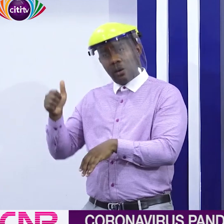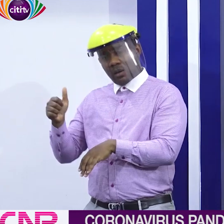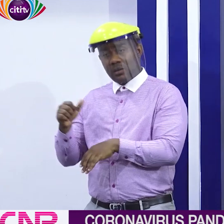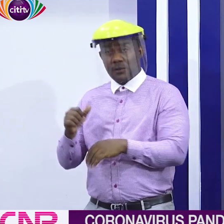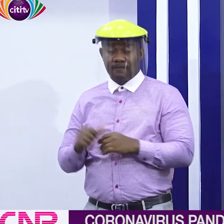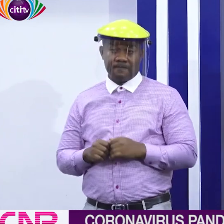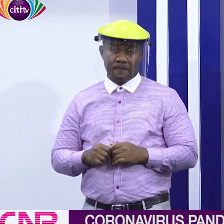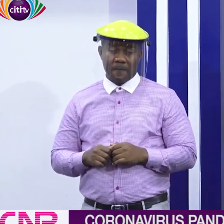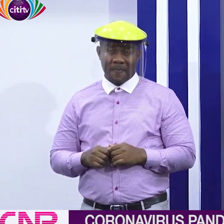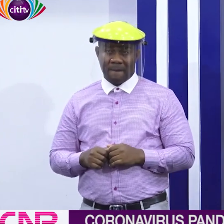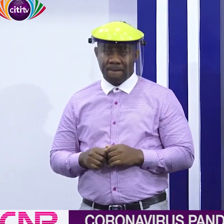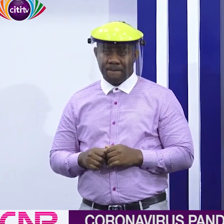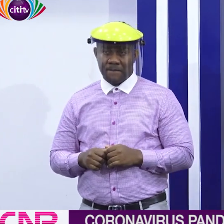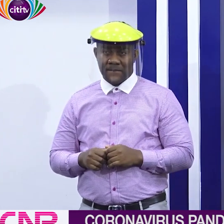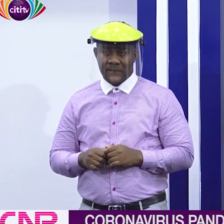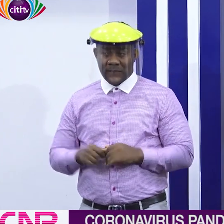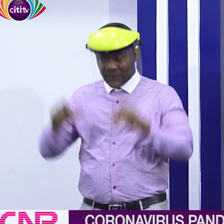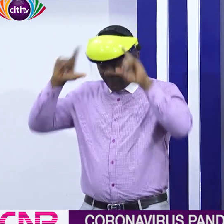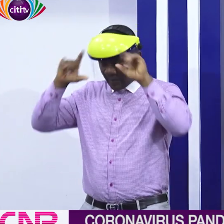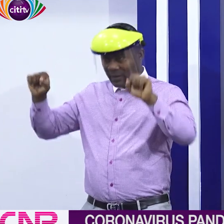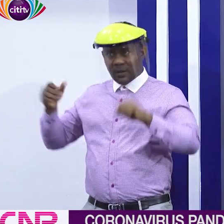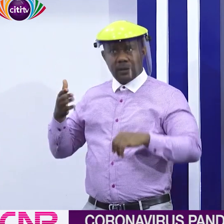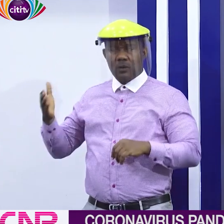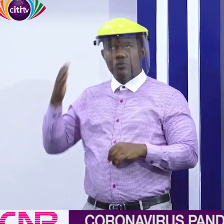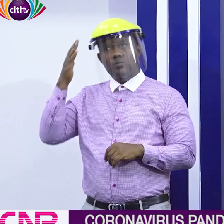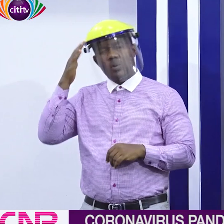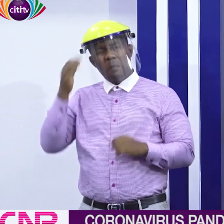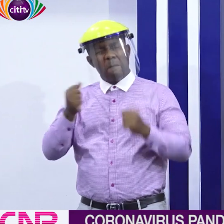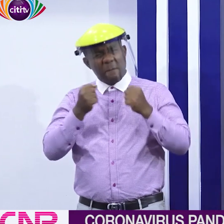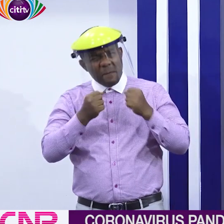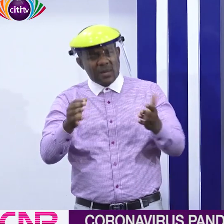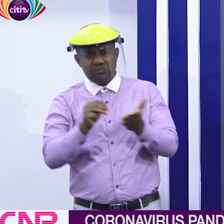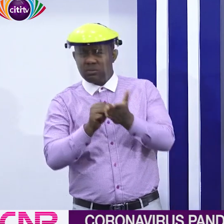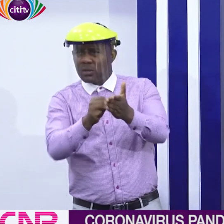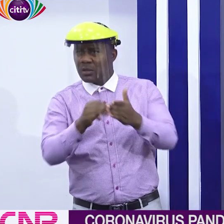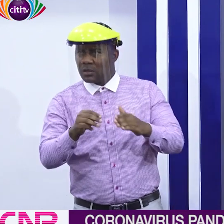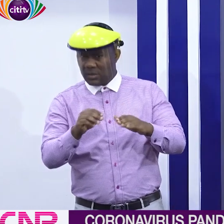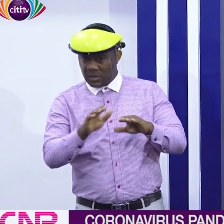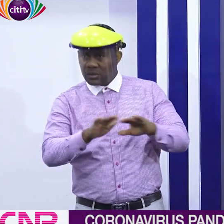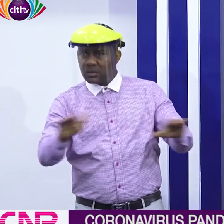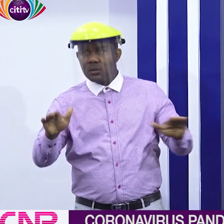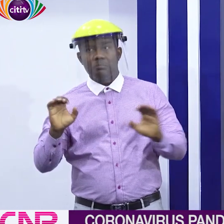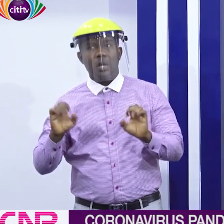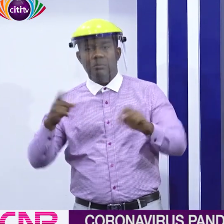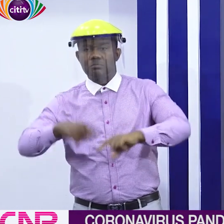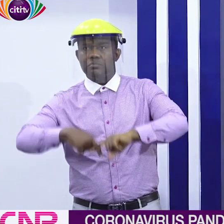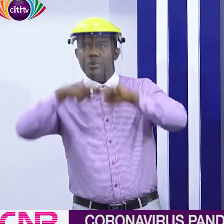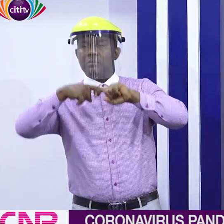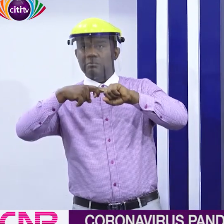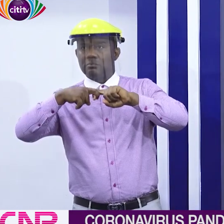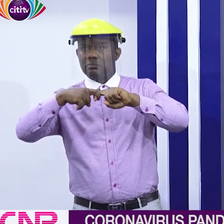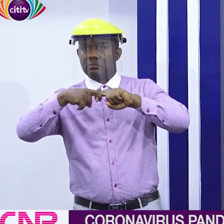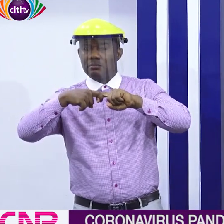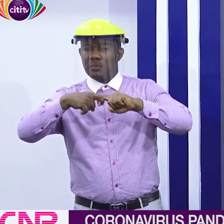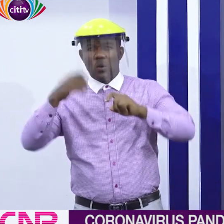The President is very concerned about the status of the millions of Ghanaian children whose education is now challenged